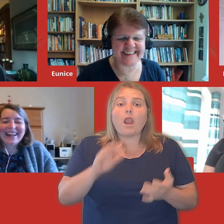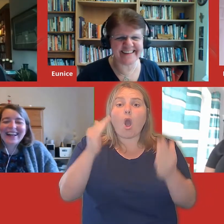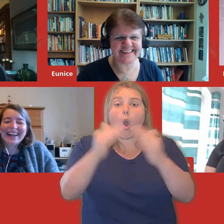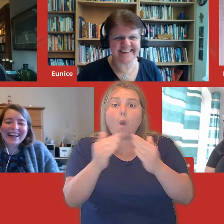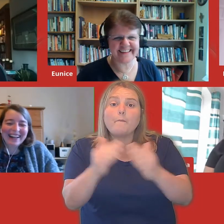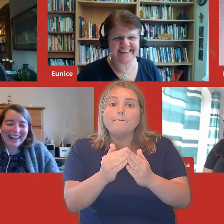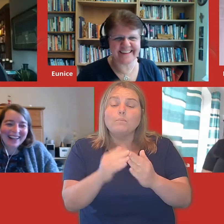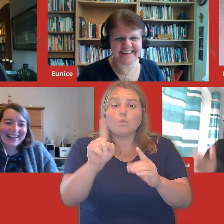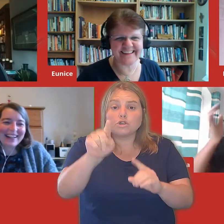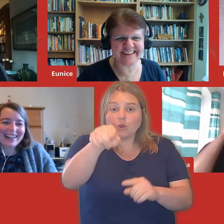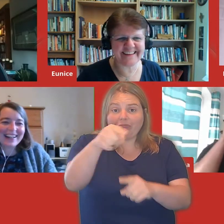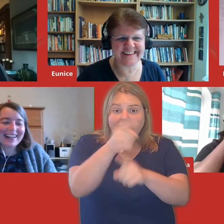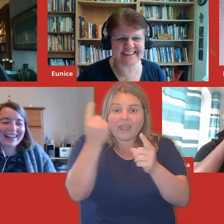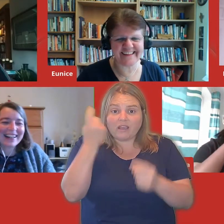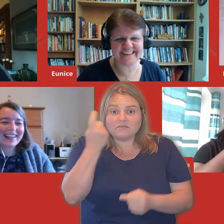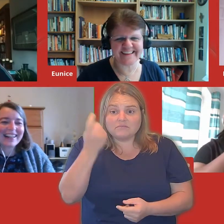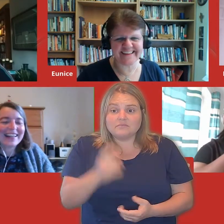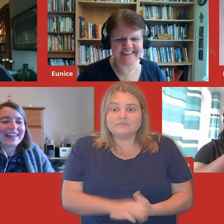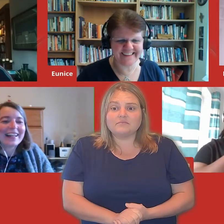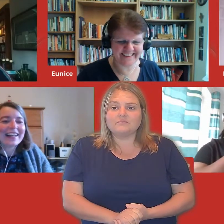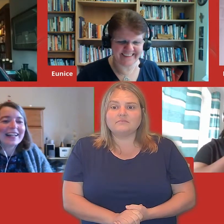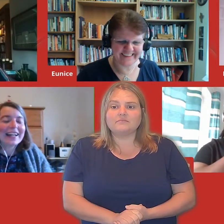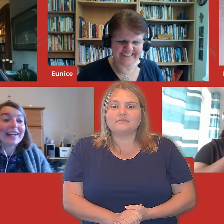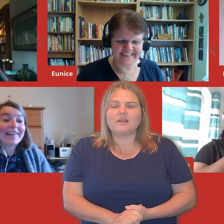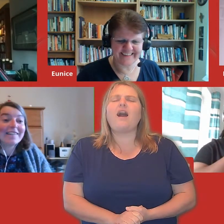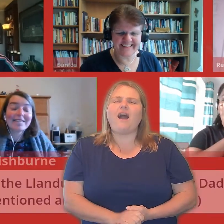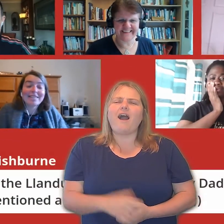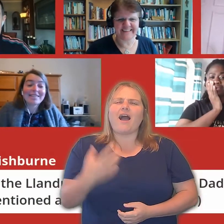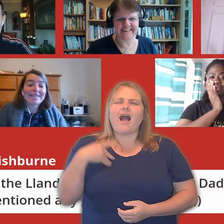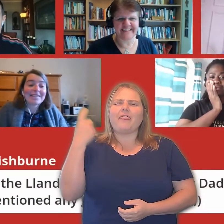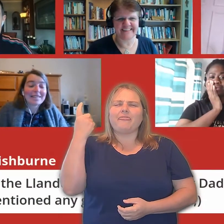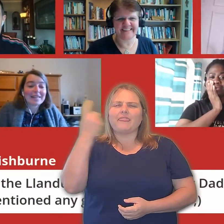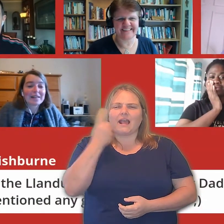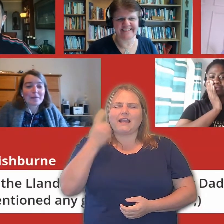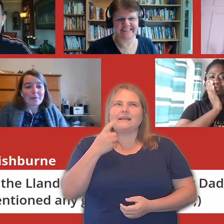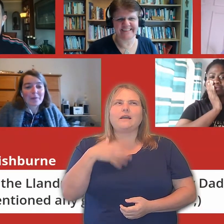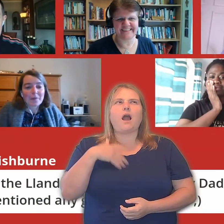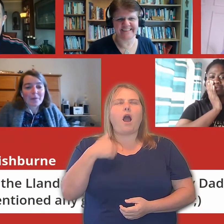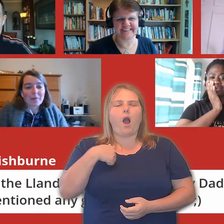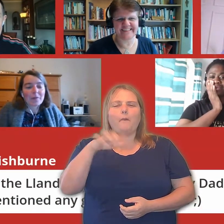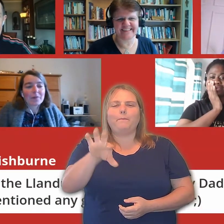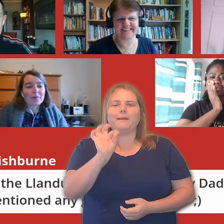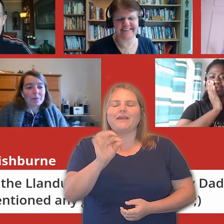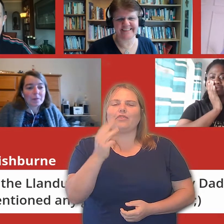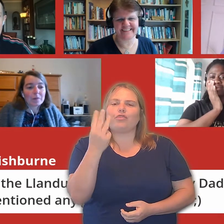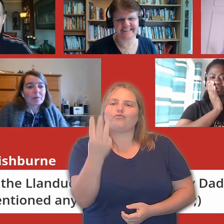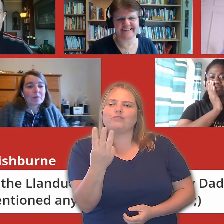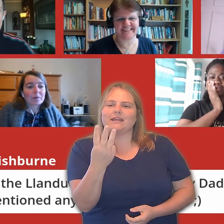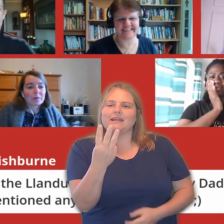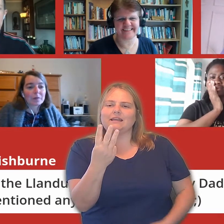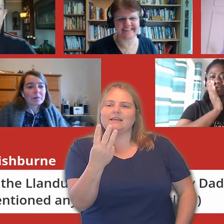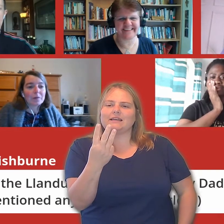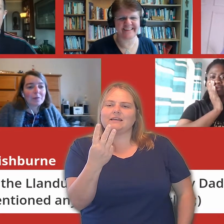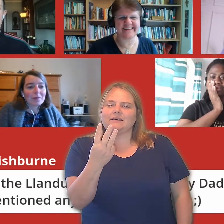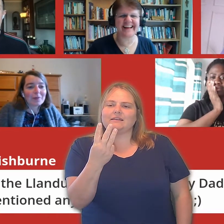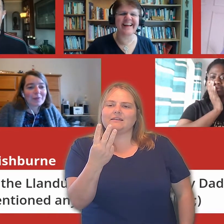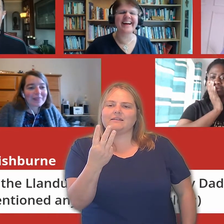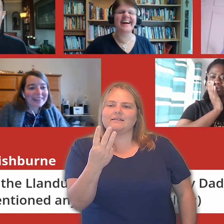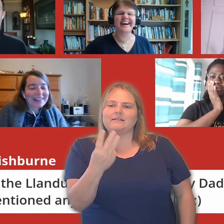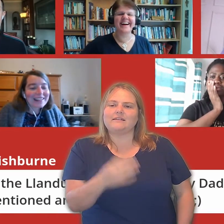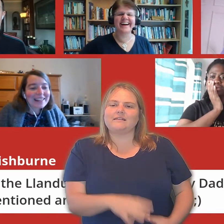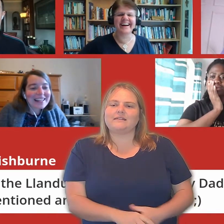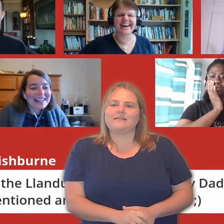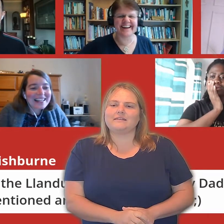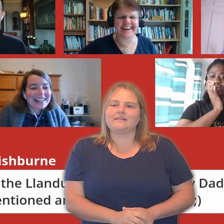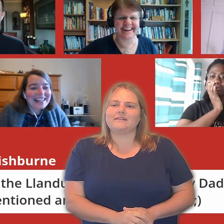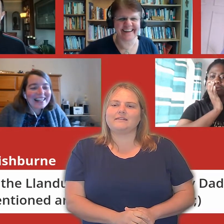What about other folks at home? What do you think? What if other folks in the studio think, I'm going to go for number three, I think. Oh, Suze Fishburne sinks the